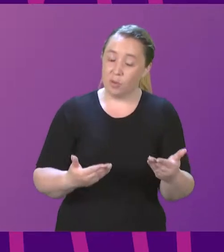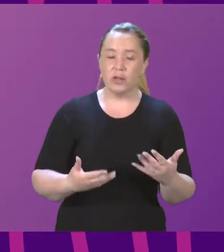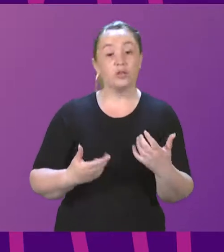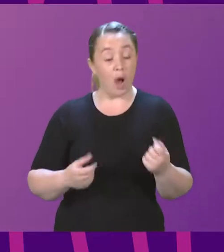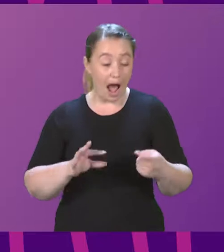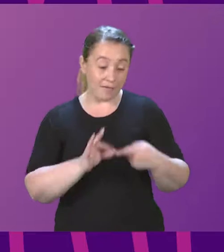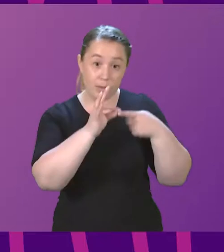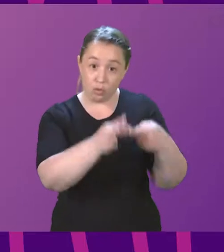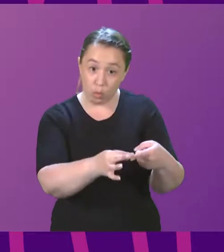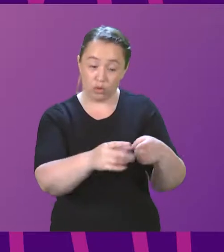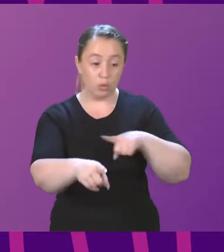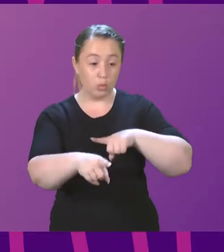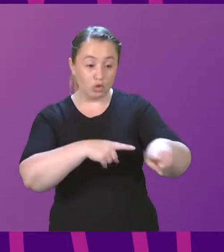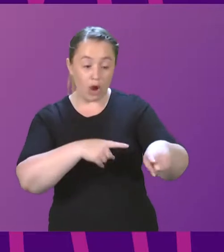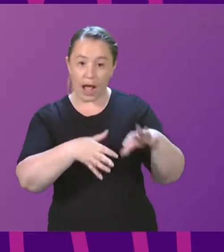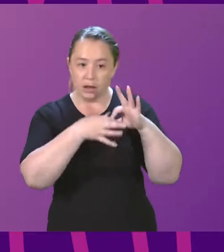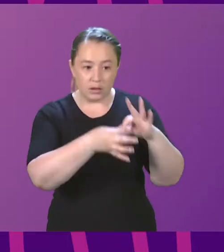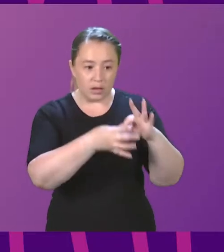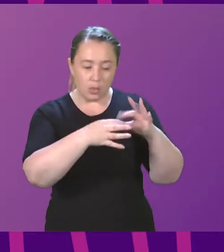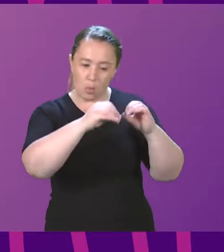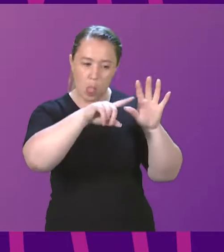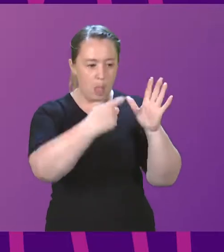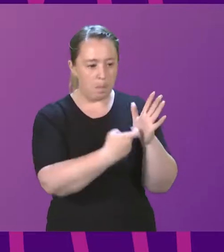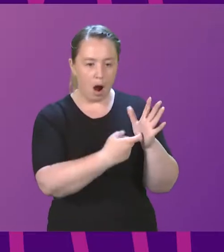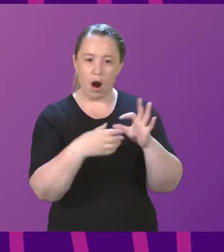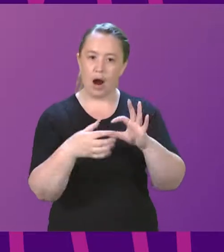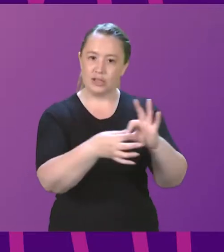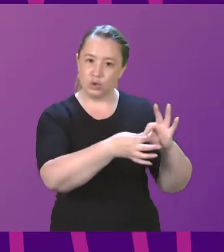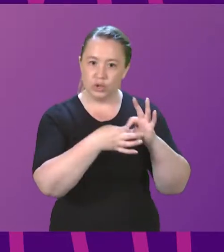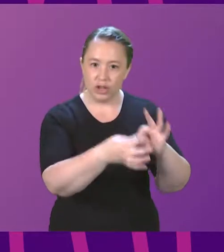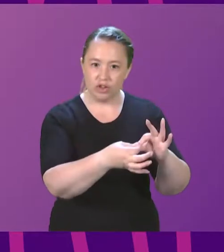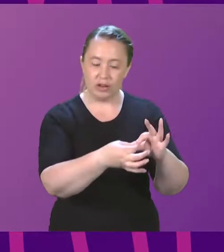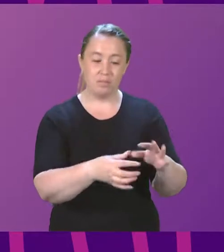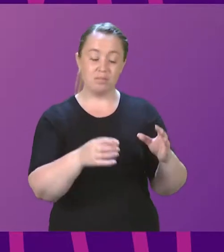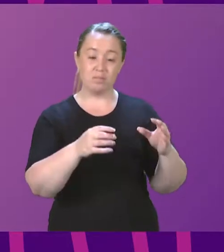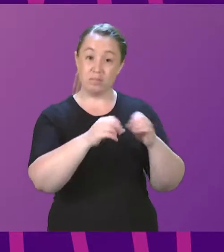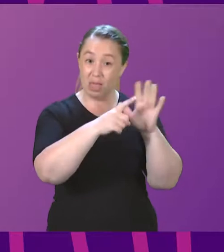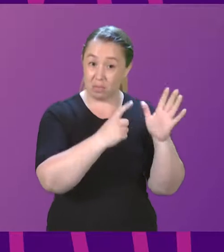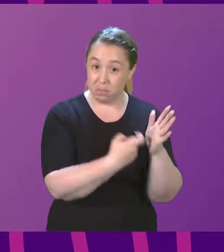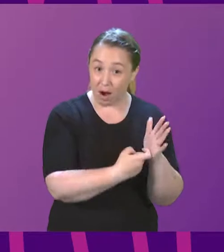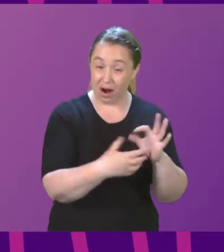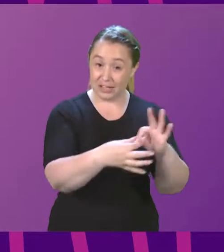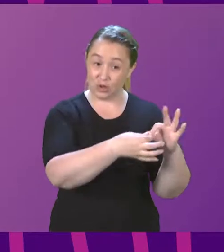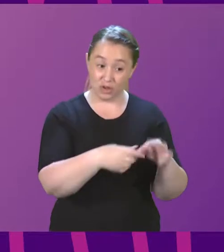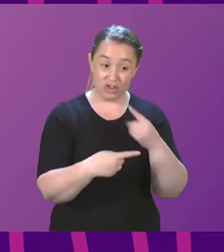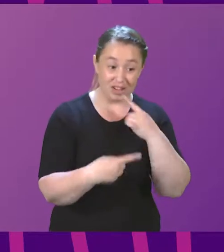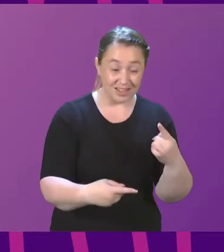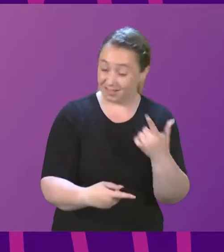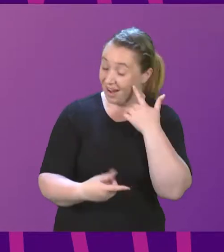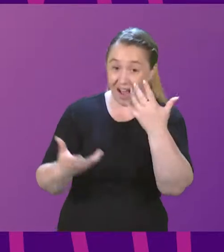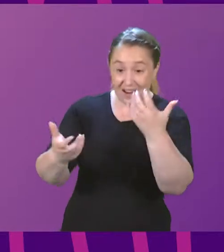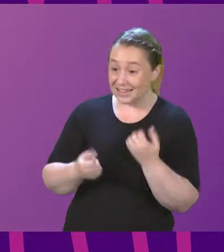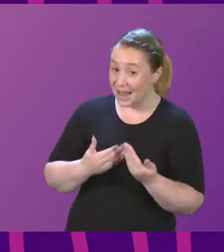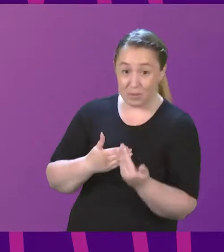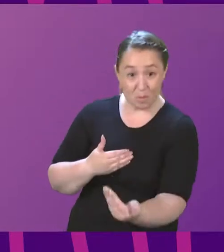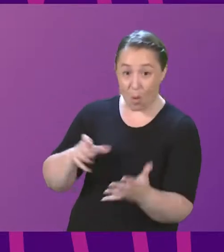engage with the Bar Association. And they say there's no choice but to decline cases, because they are not financially viable, and they warn